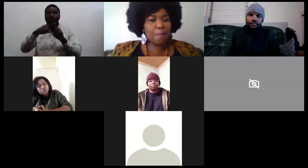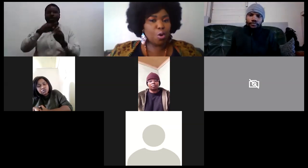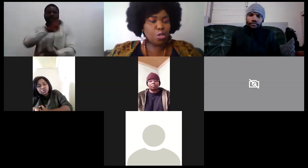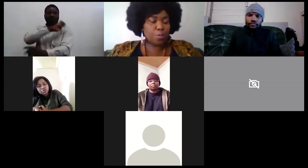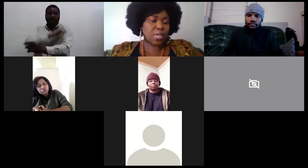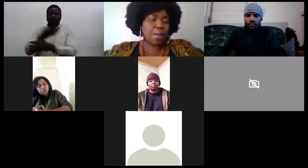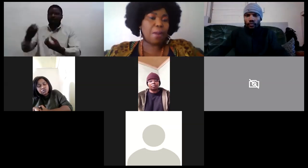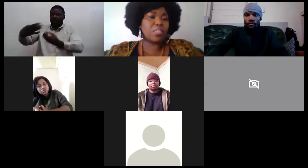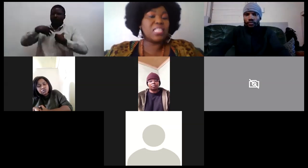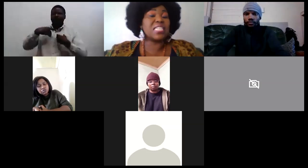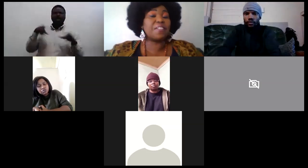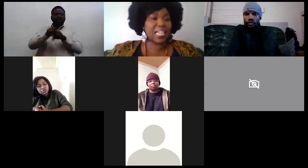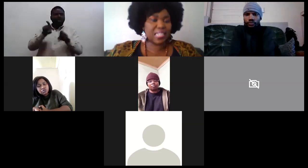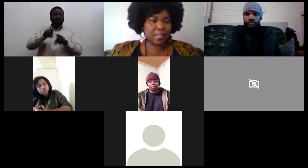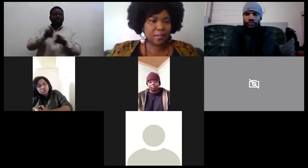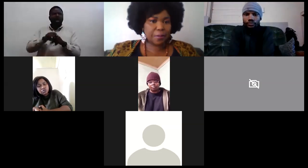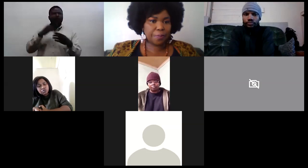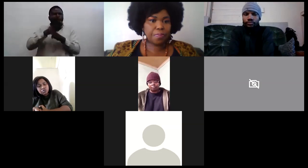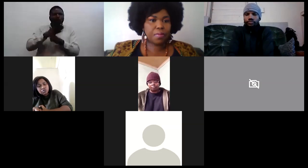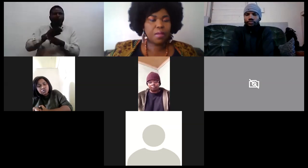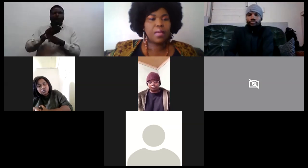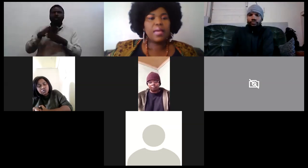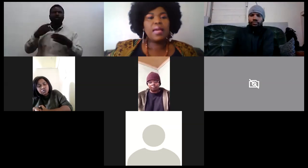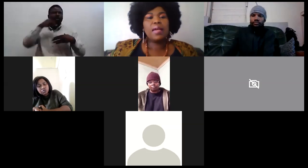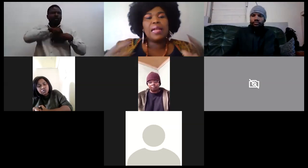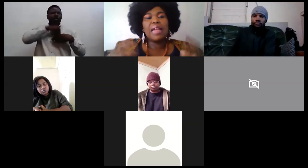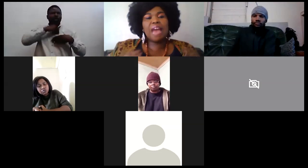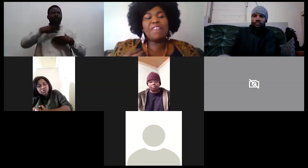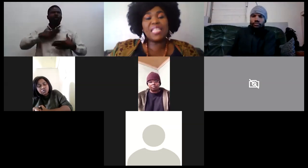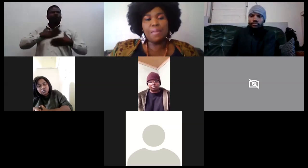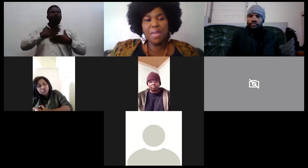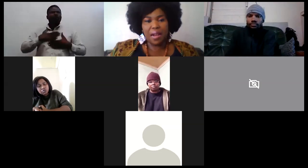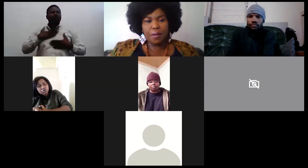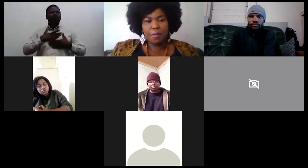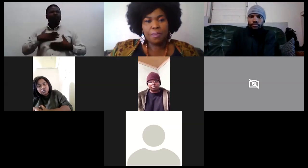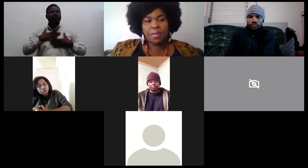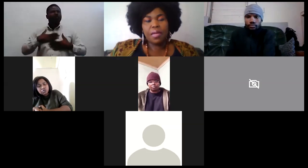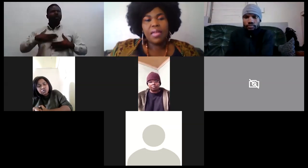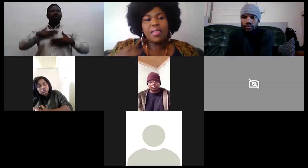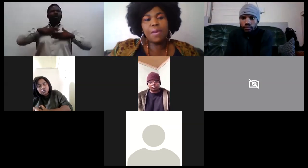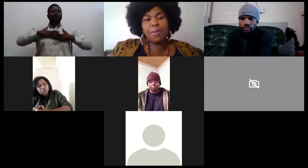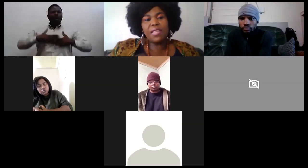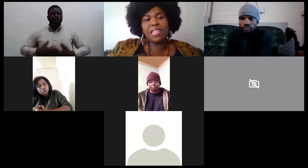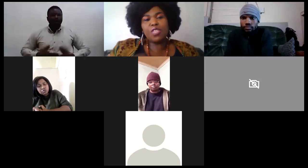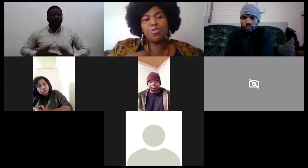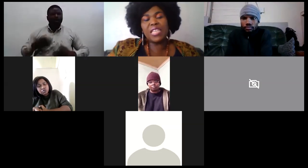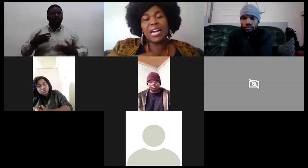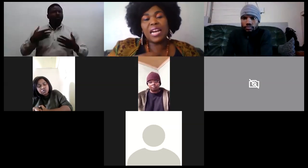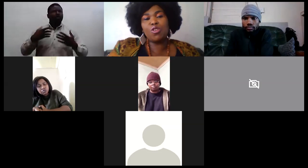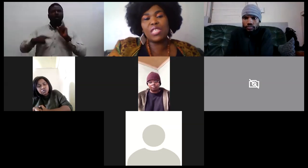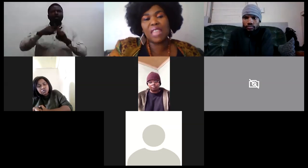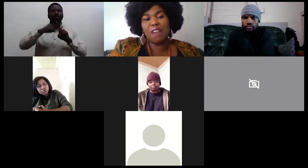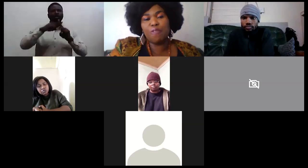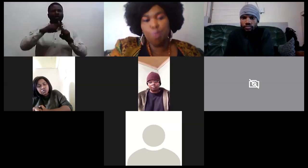that i'm going to be talking about is reflecting life is a mirror the people that you